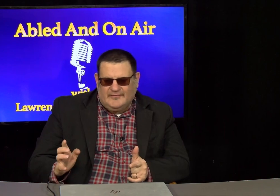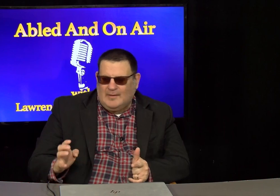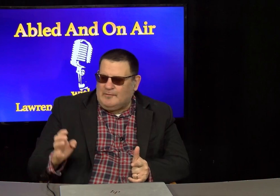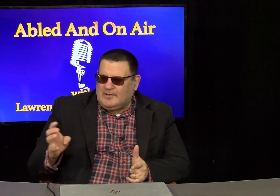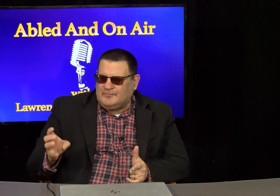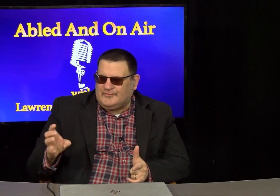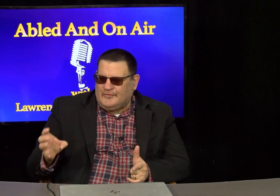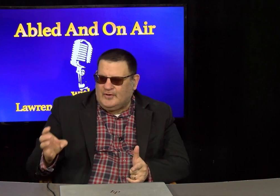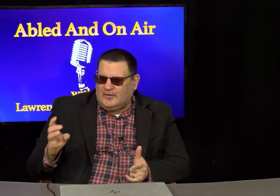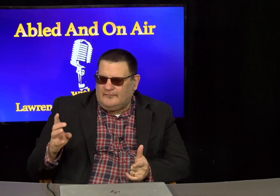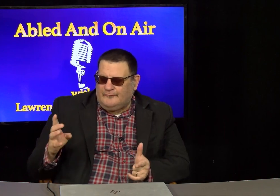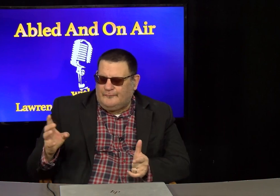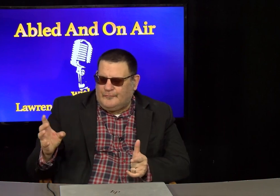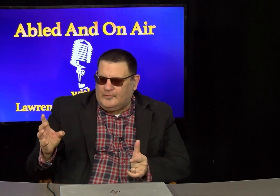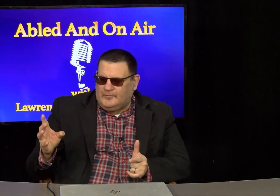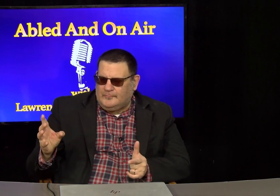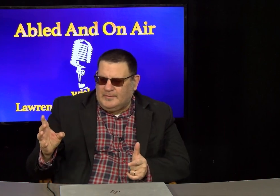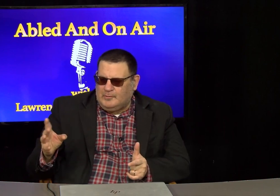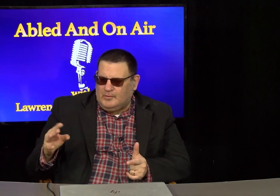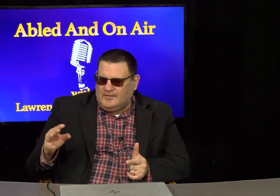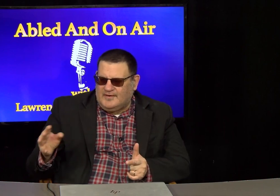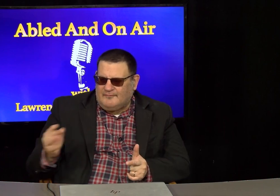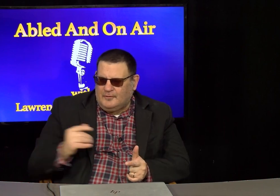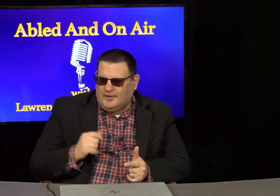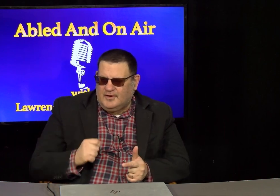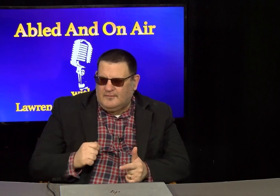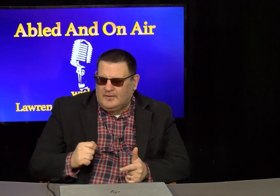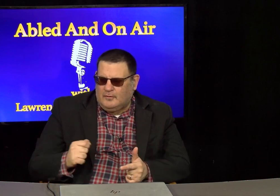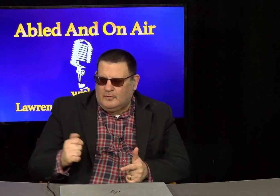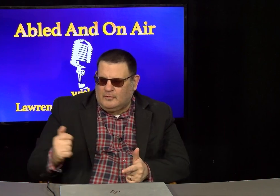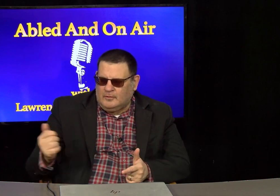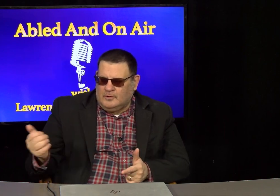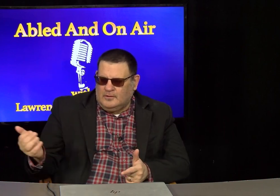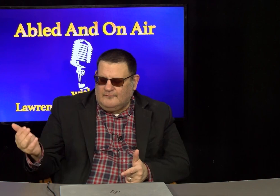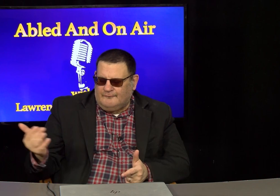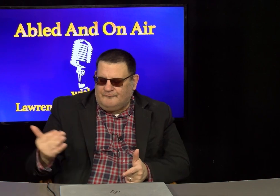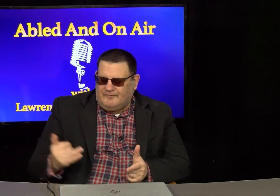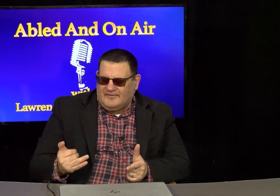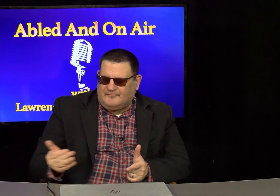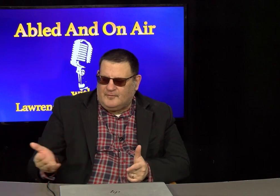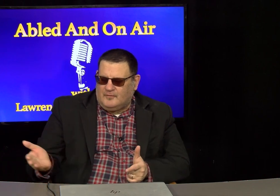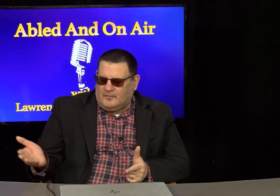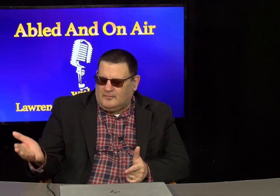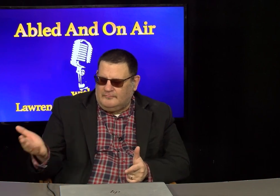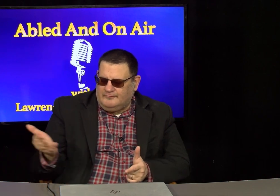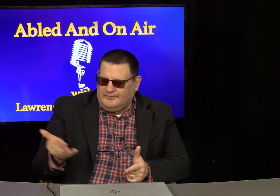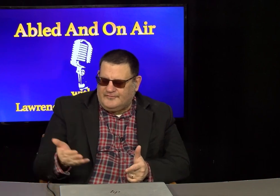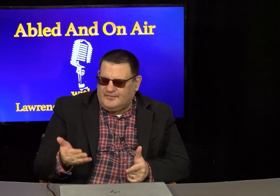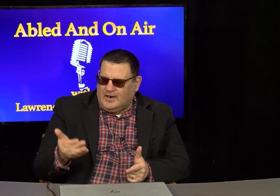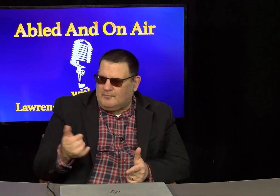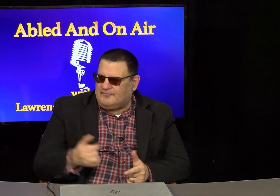Act become stronger for people who are deaf and hard of hearing or just the opposite?